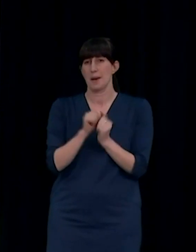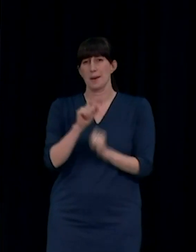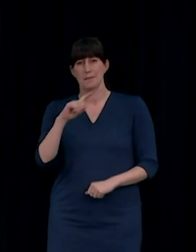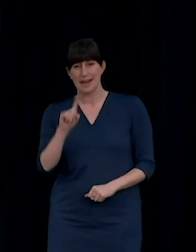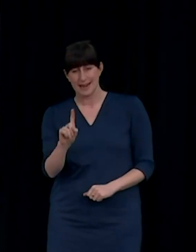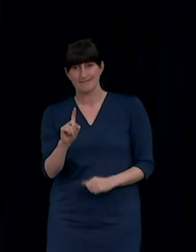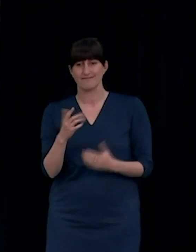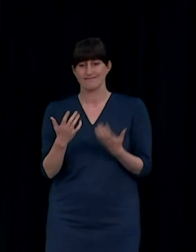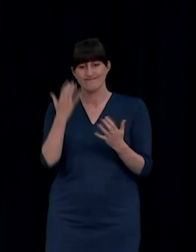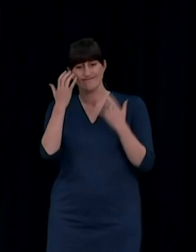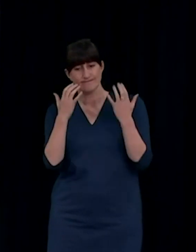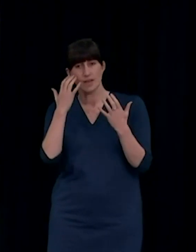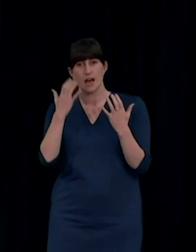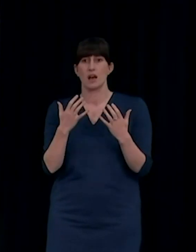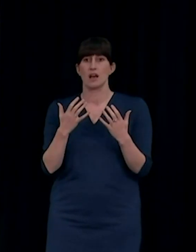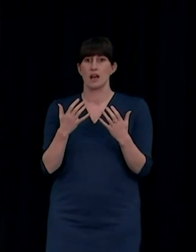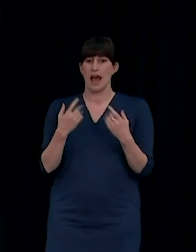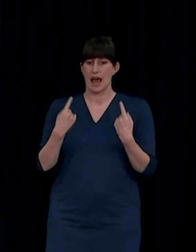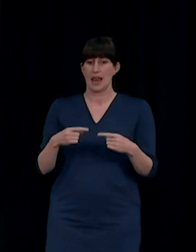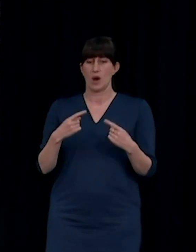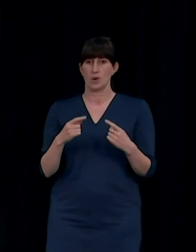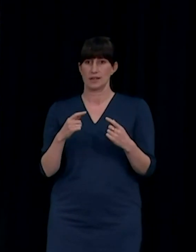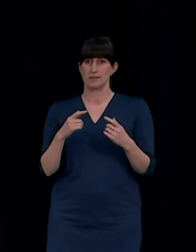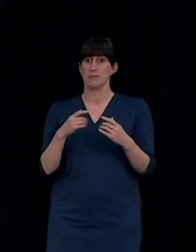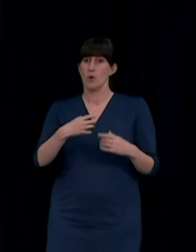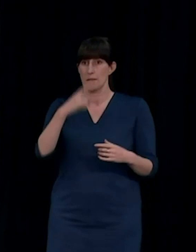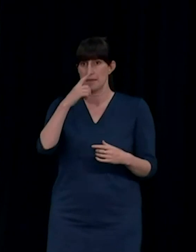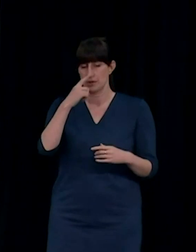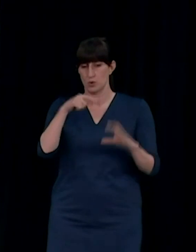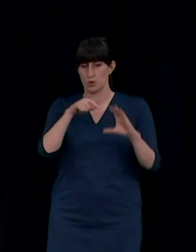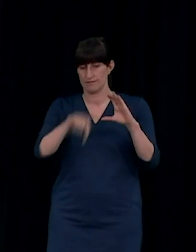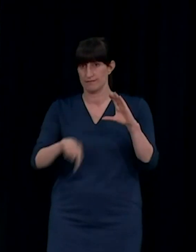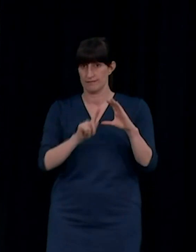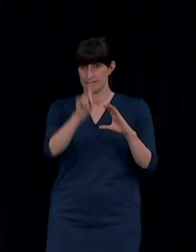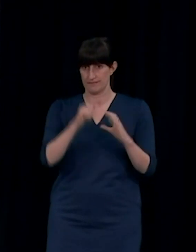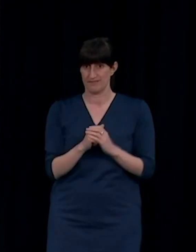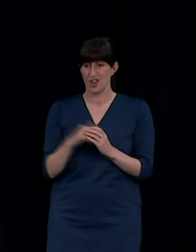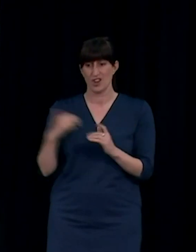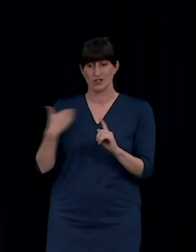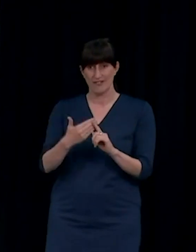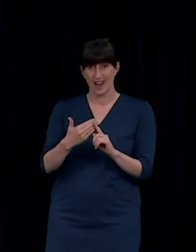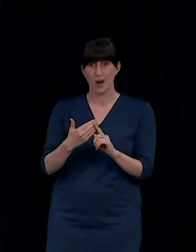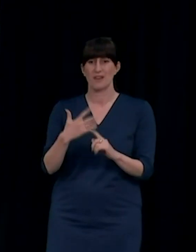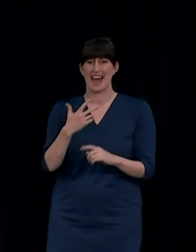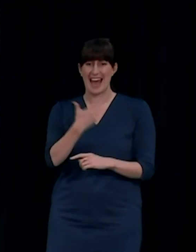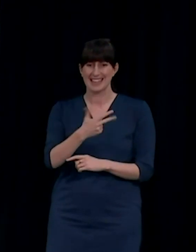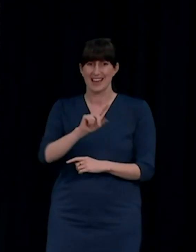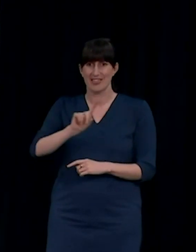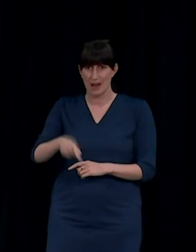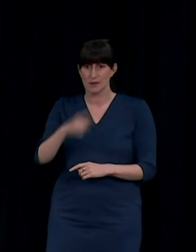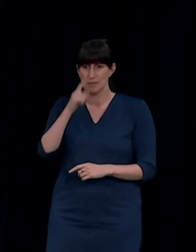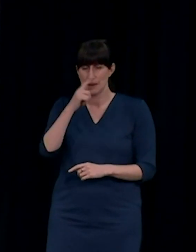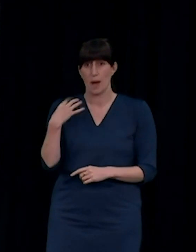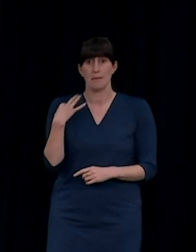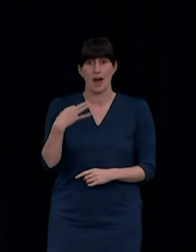Over the course of the outbreak, he has granted 800 altogether out of roughly 6,000 requests received. But after